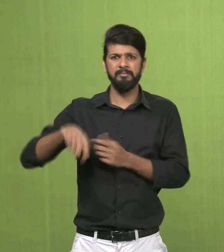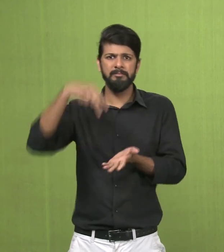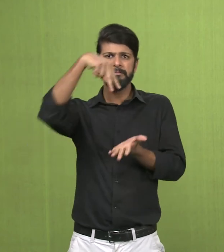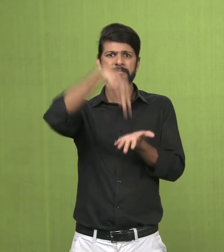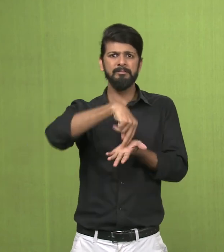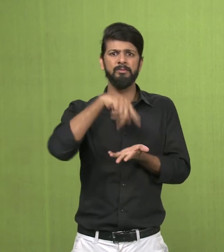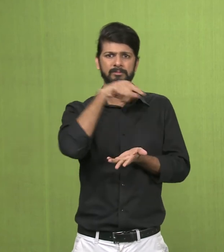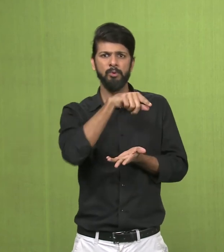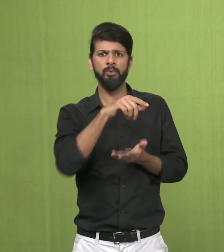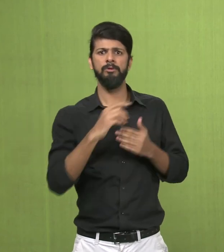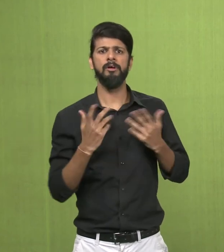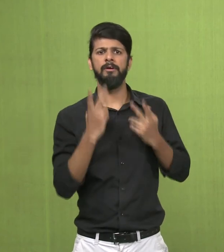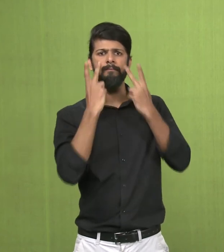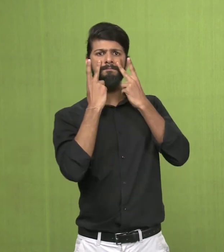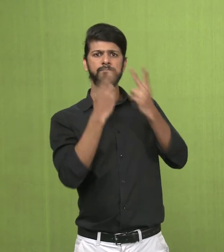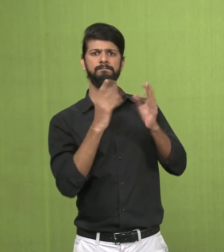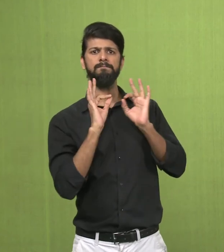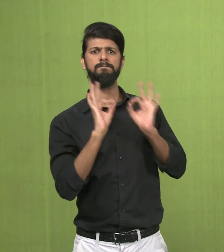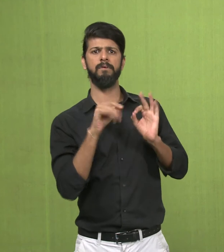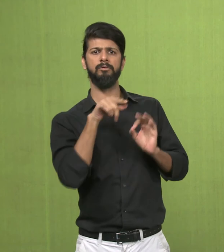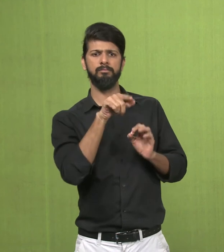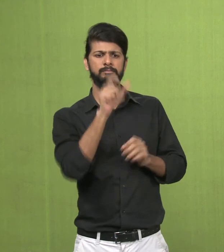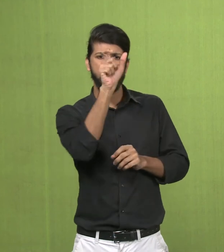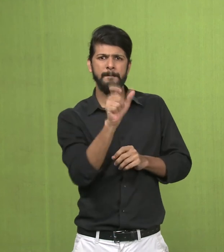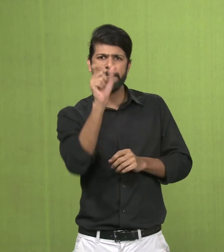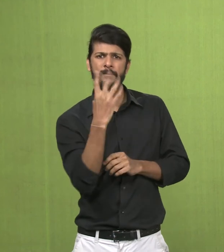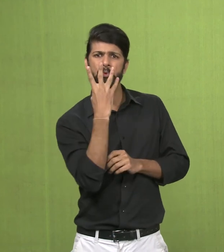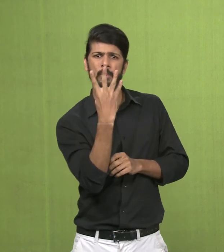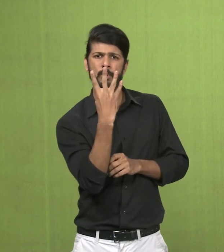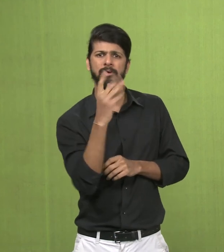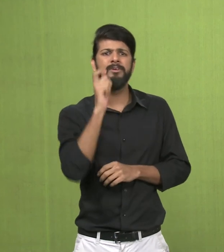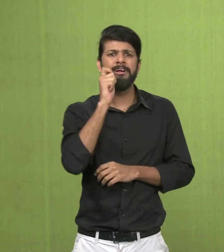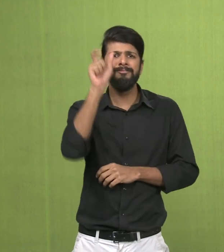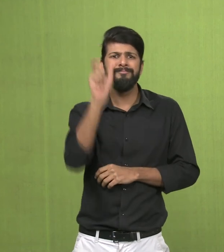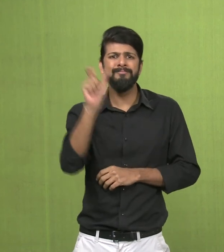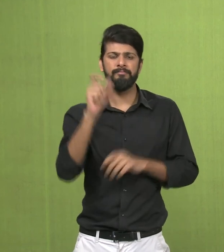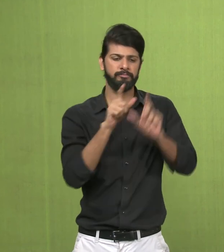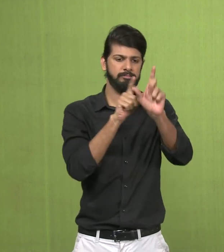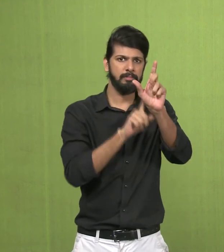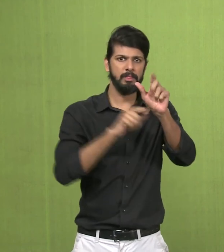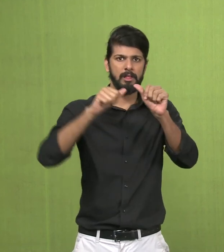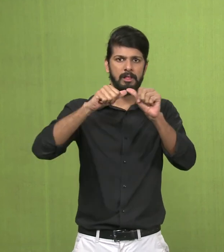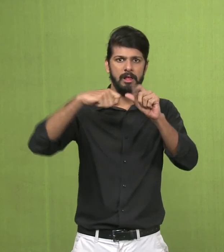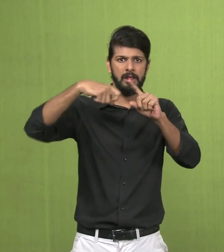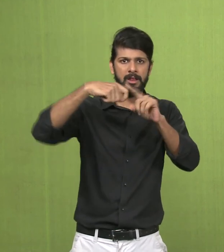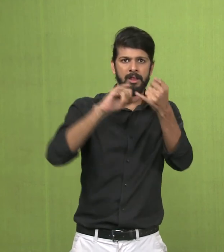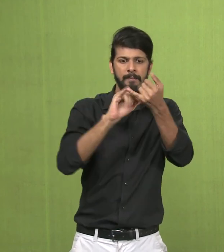And the Yakshi with a cage stands on top of